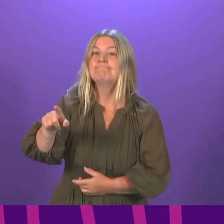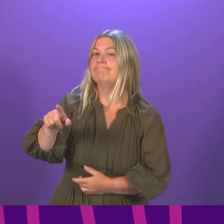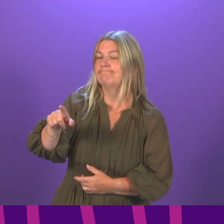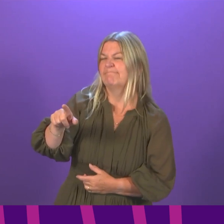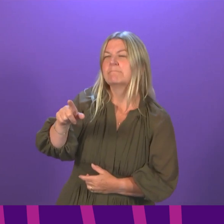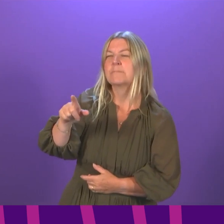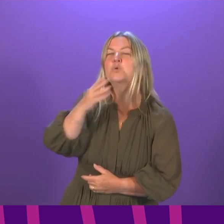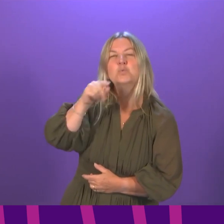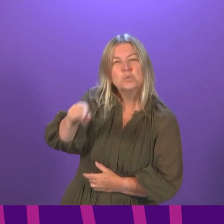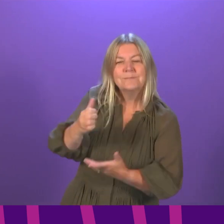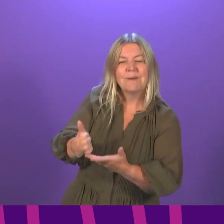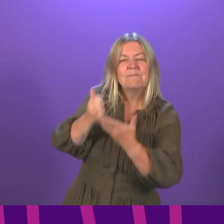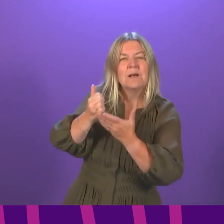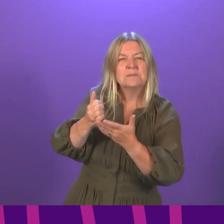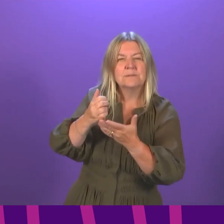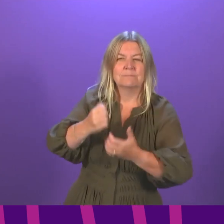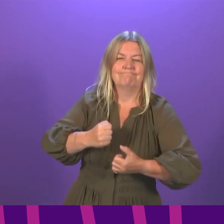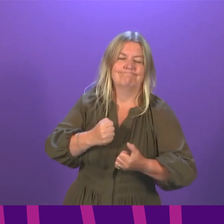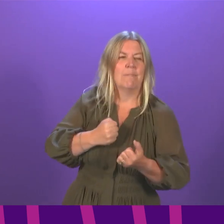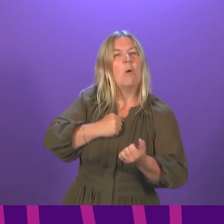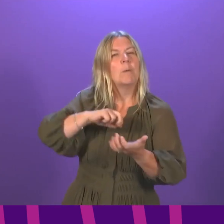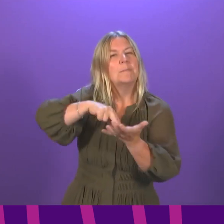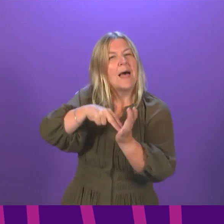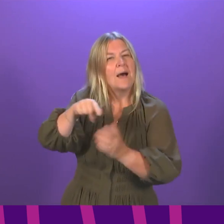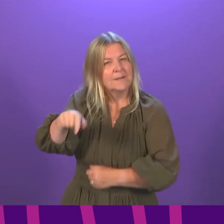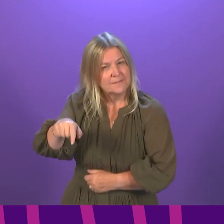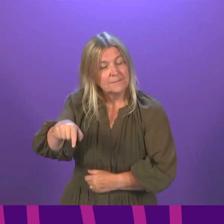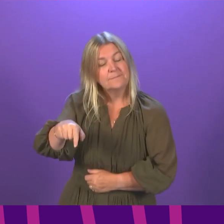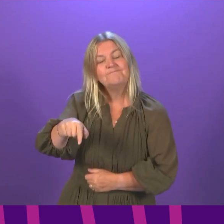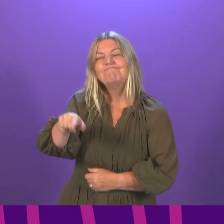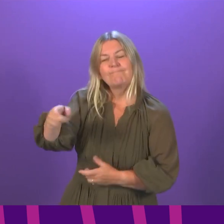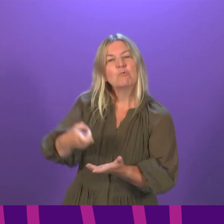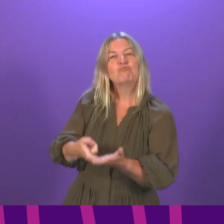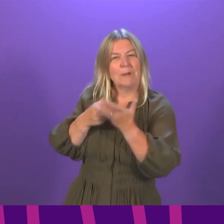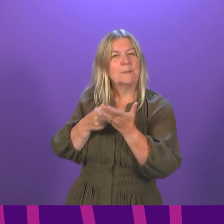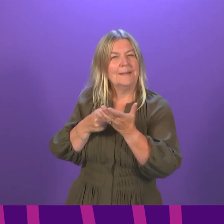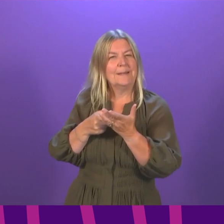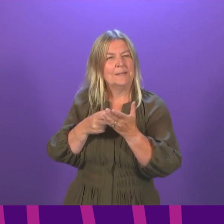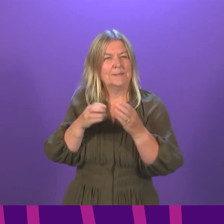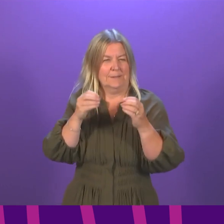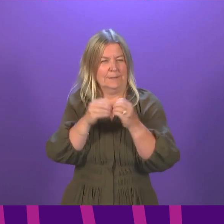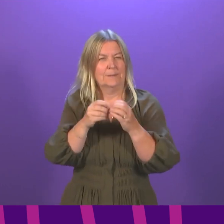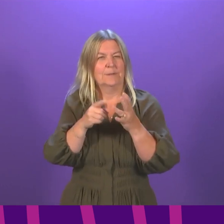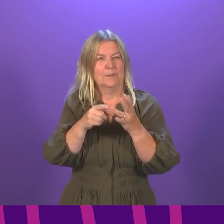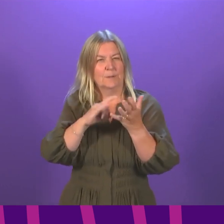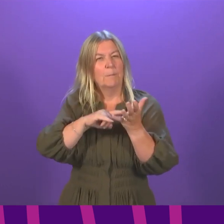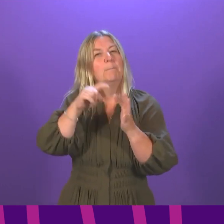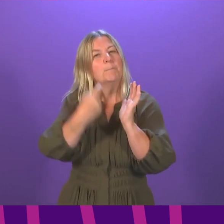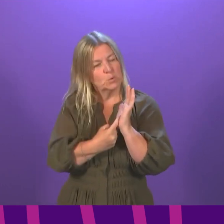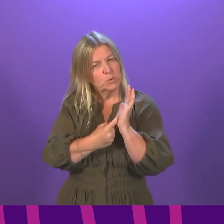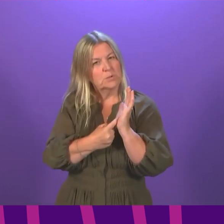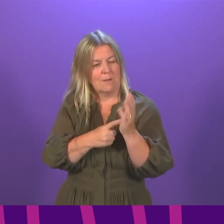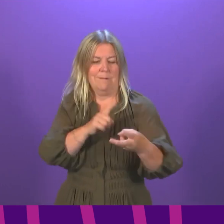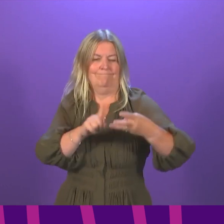planning process. That recommends that a booster programme, if that is the final recommendation, should begin in early September,